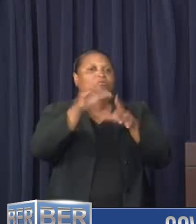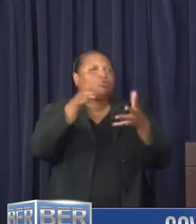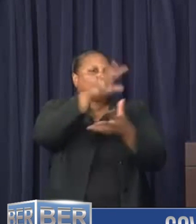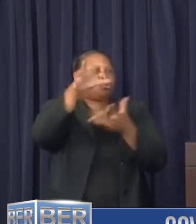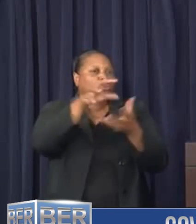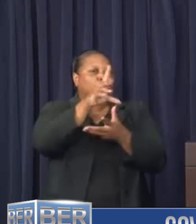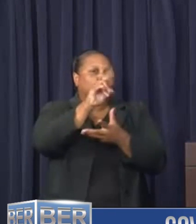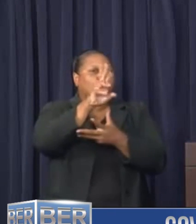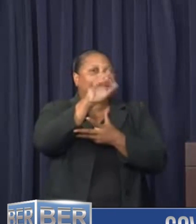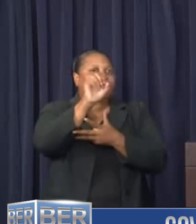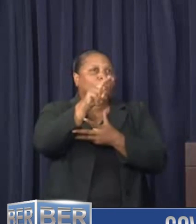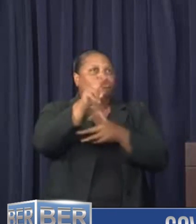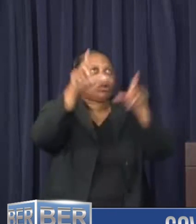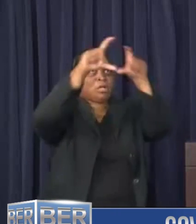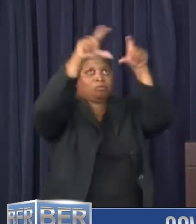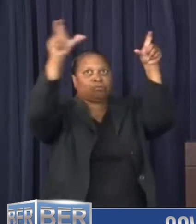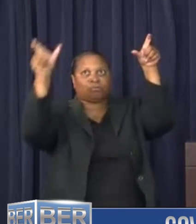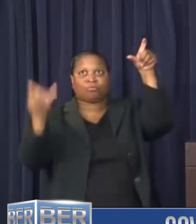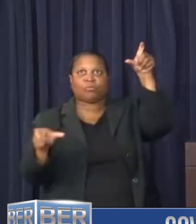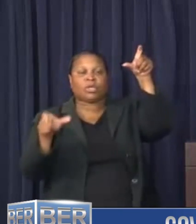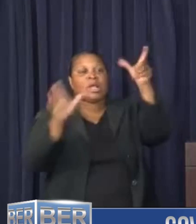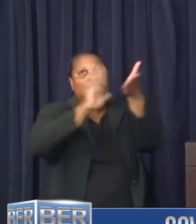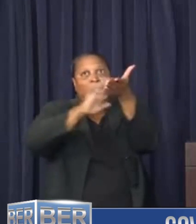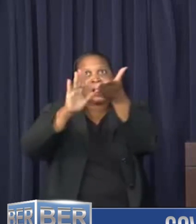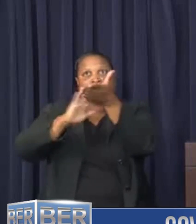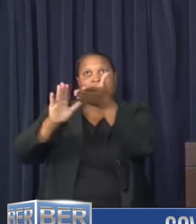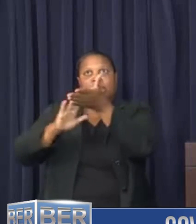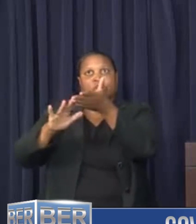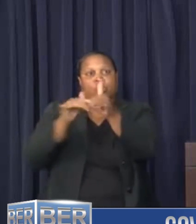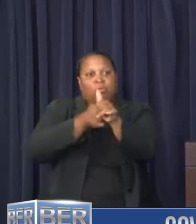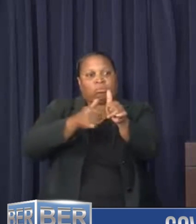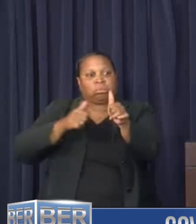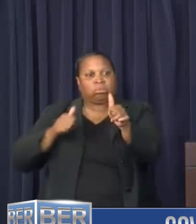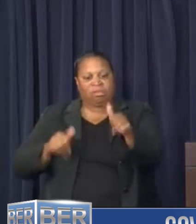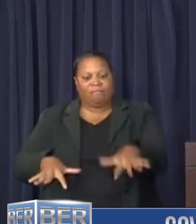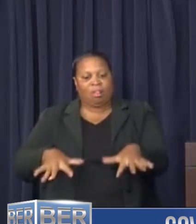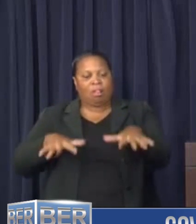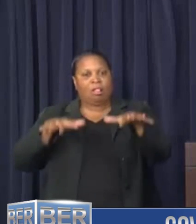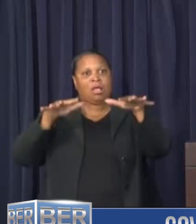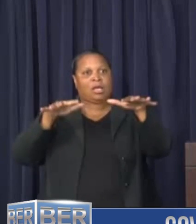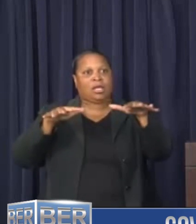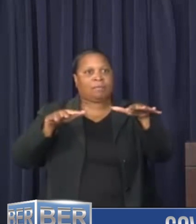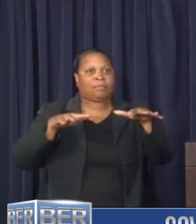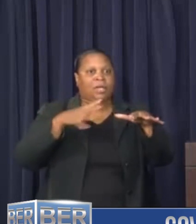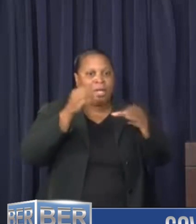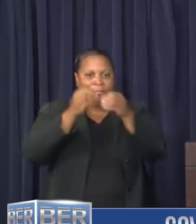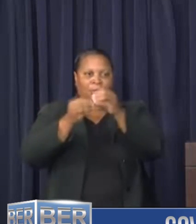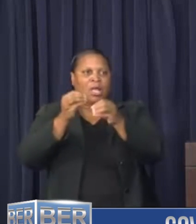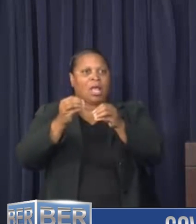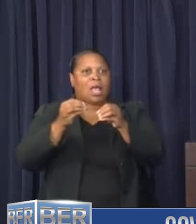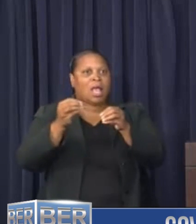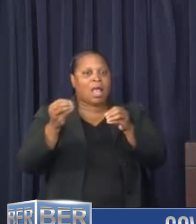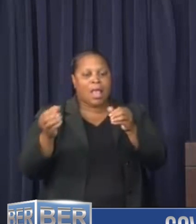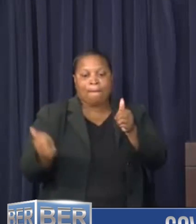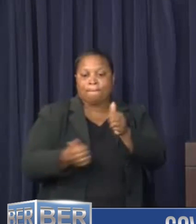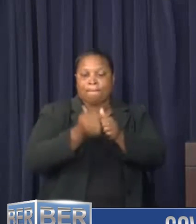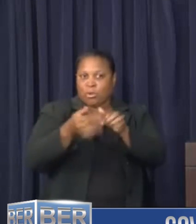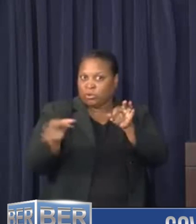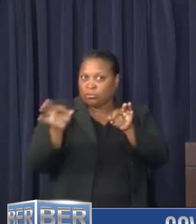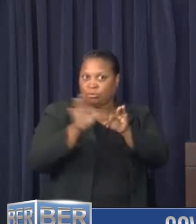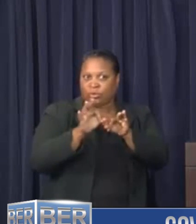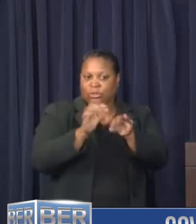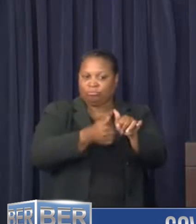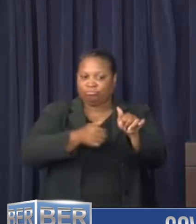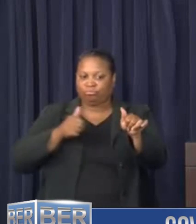so clear drains to avoid or mitigate flooding. And last but not least, stay out of the water. With the